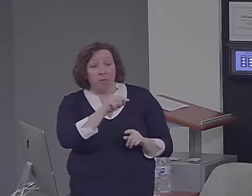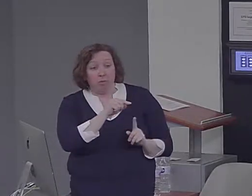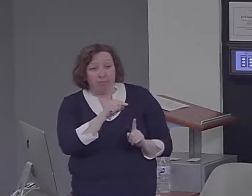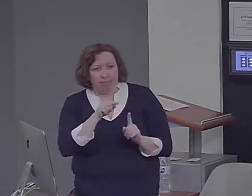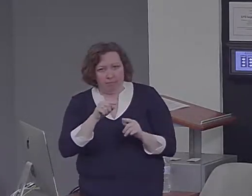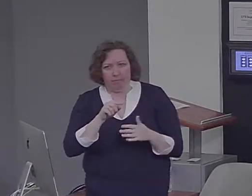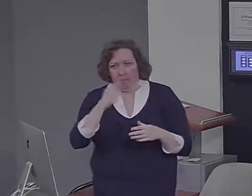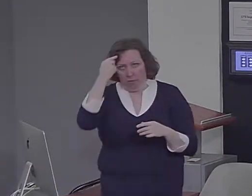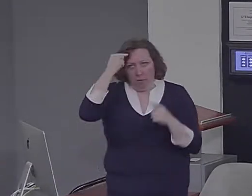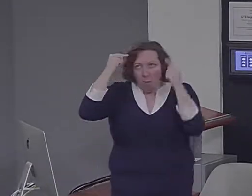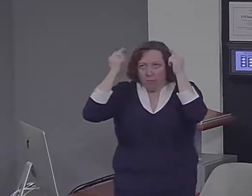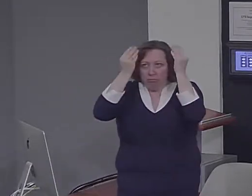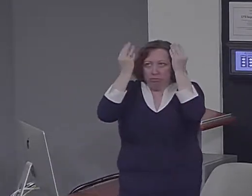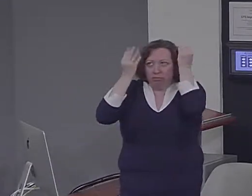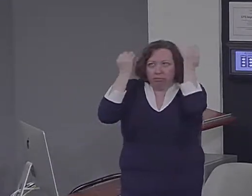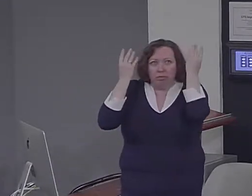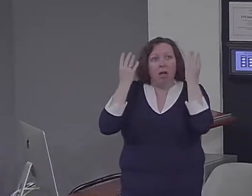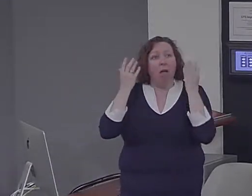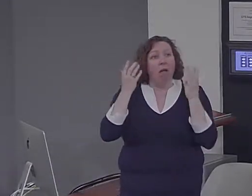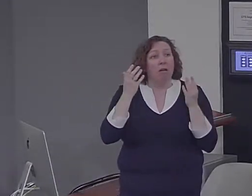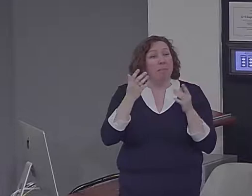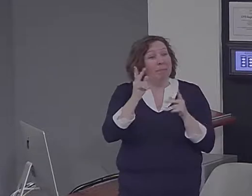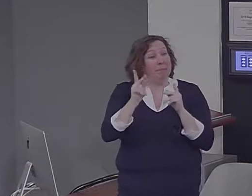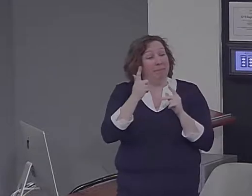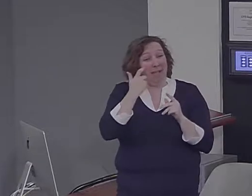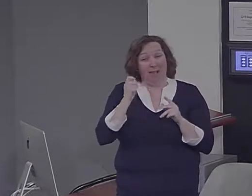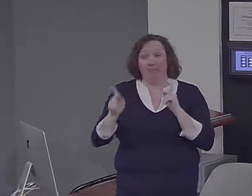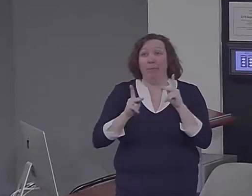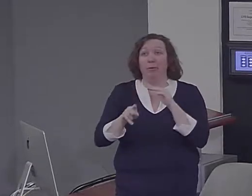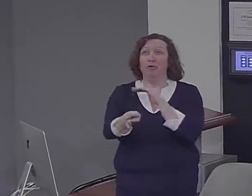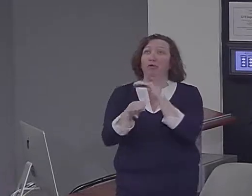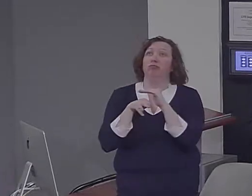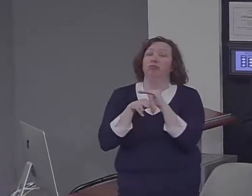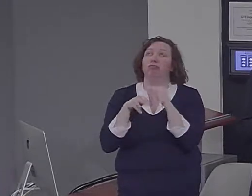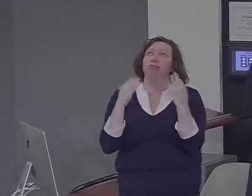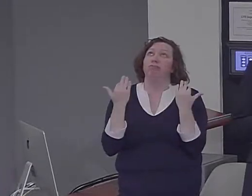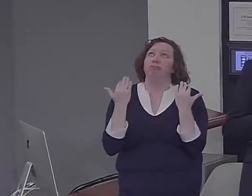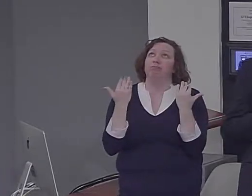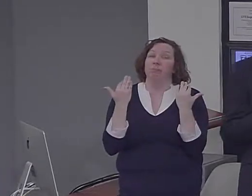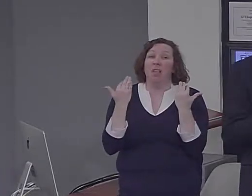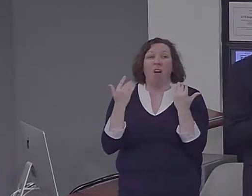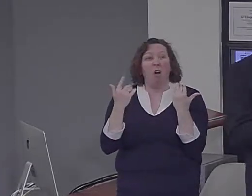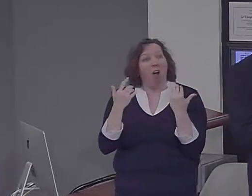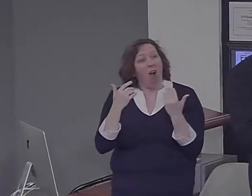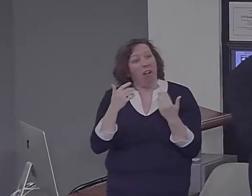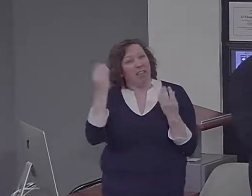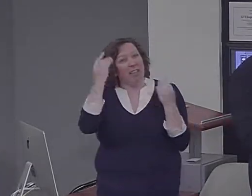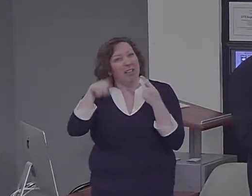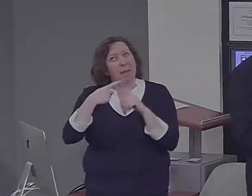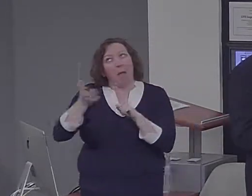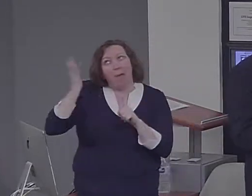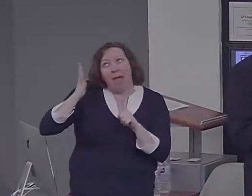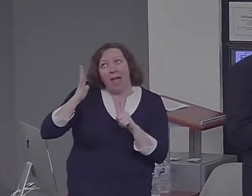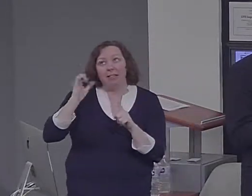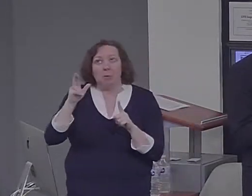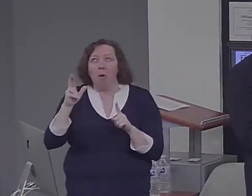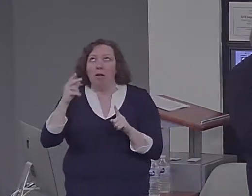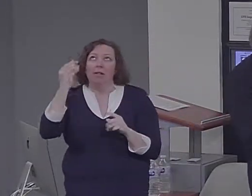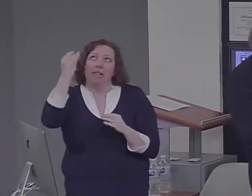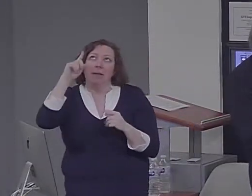people are remembering the past and imagining the future and engaging in those kinds of activities when they're just sitting around in the scanner.